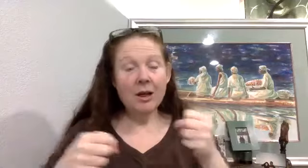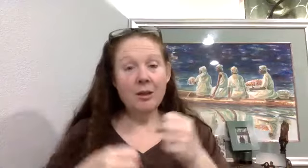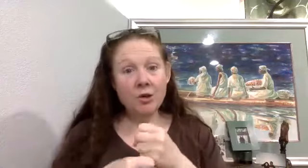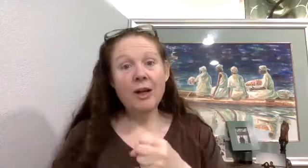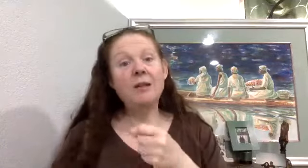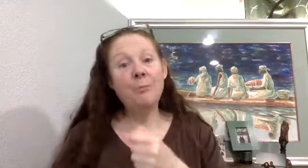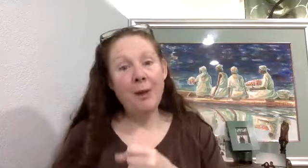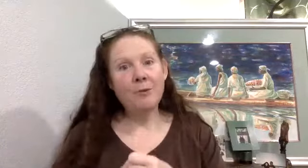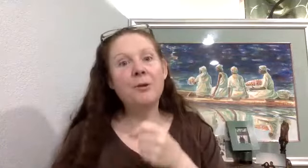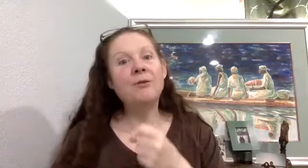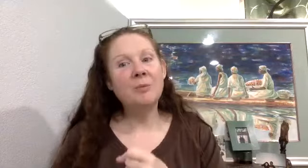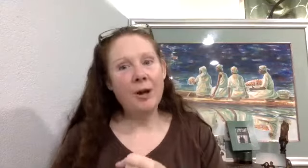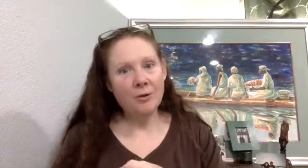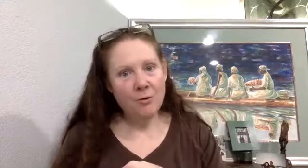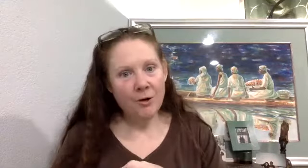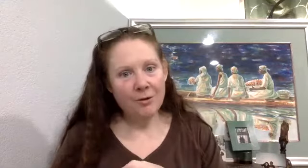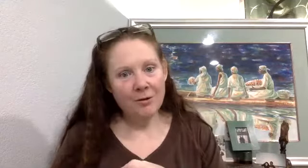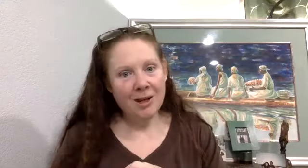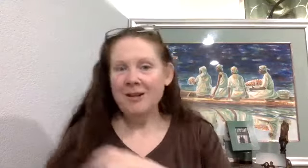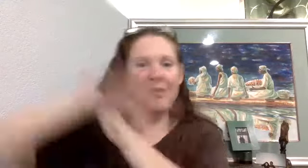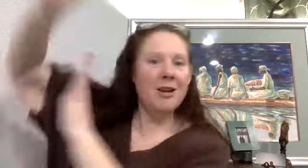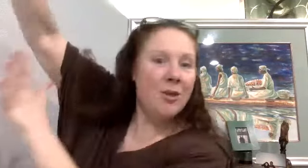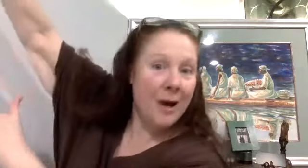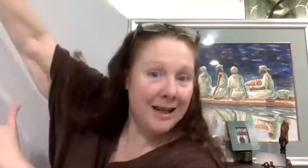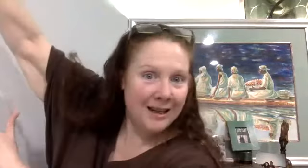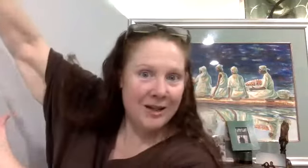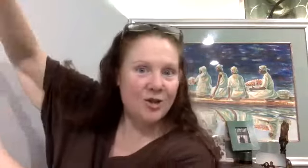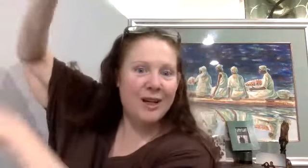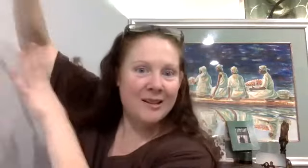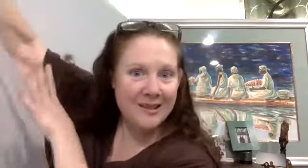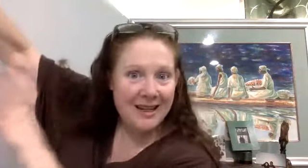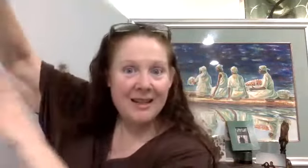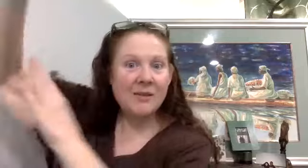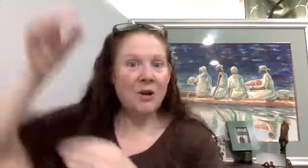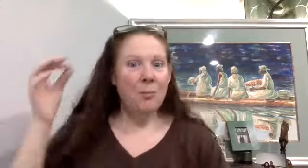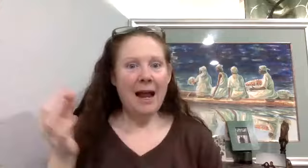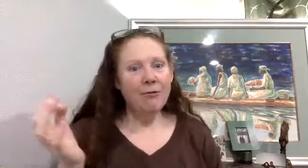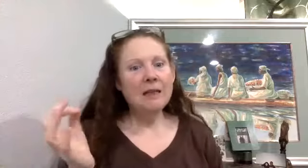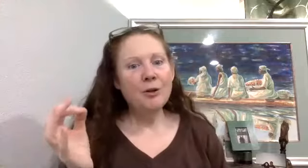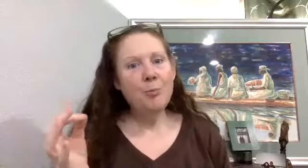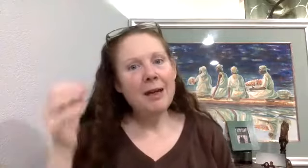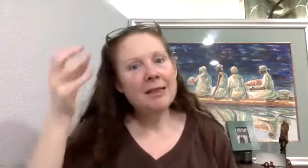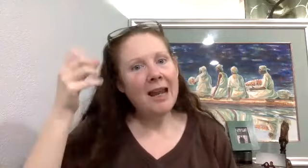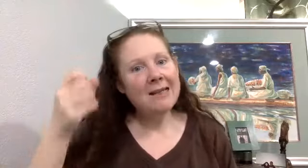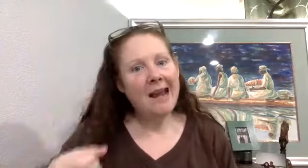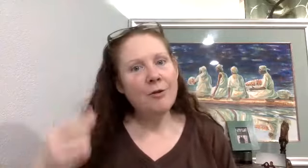constraining the bandwidth of the spinal cord. Now, not all the way to injury disease, but every little bit takes down.